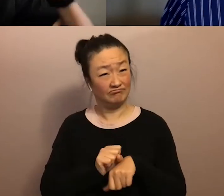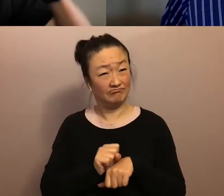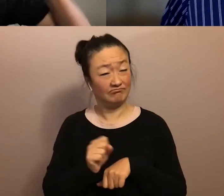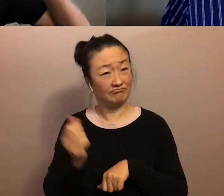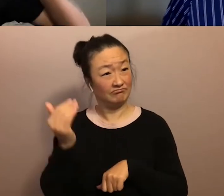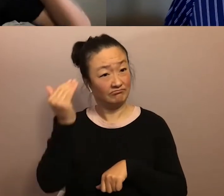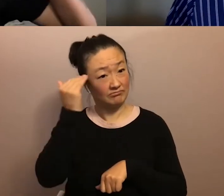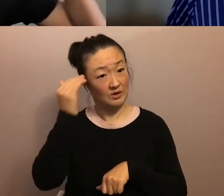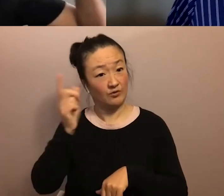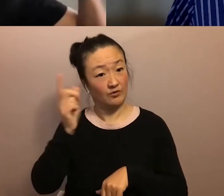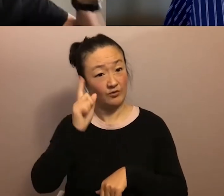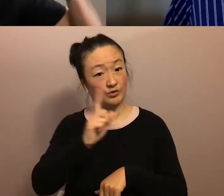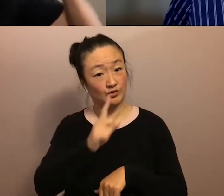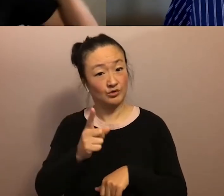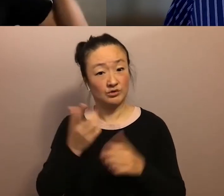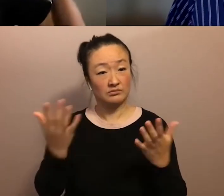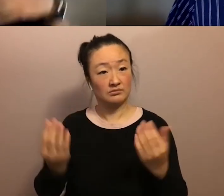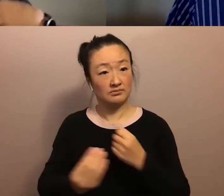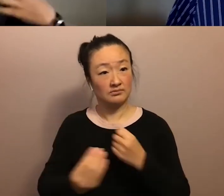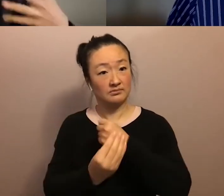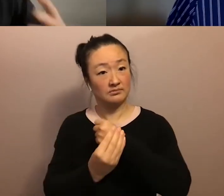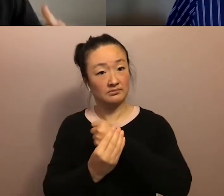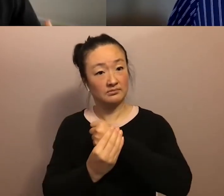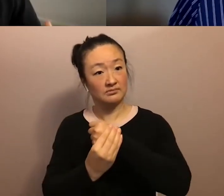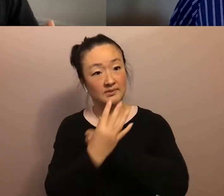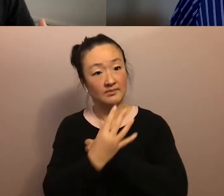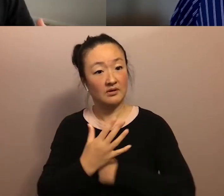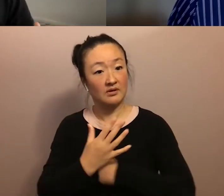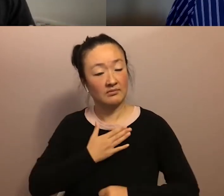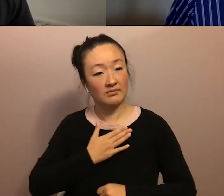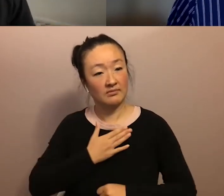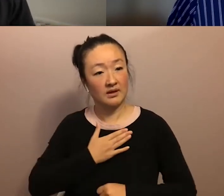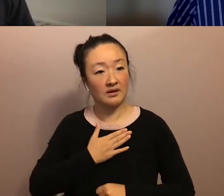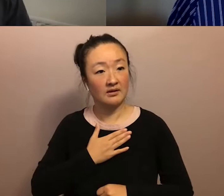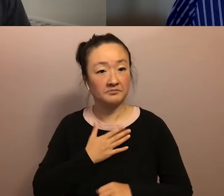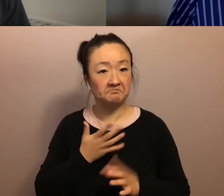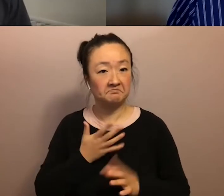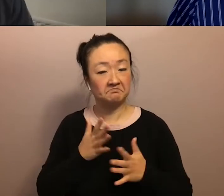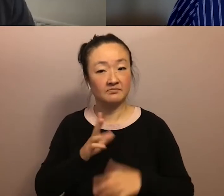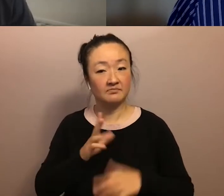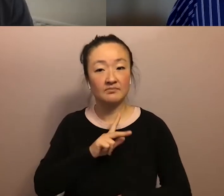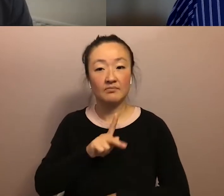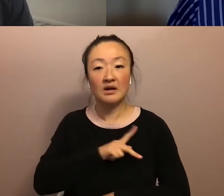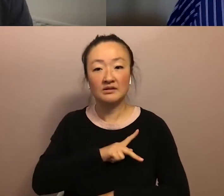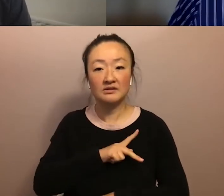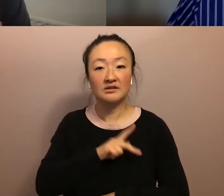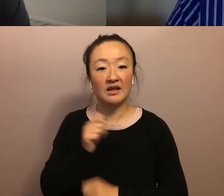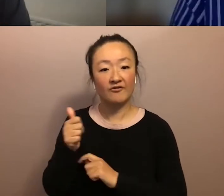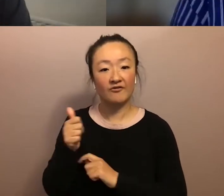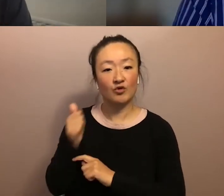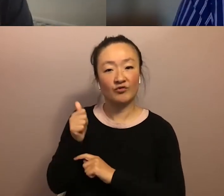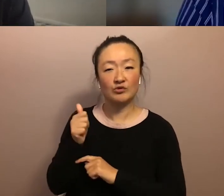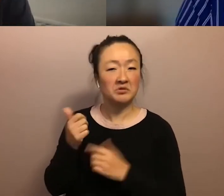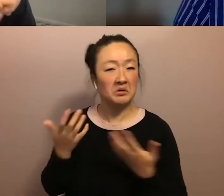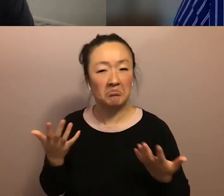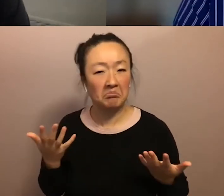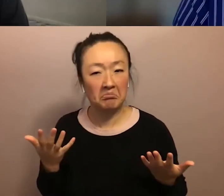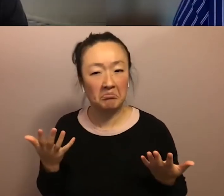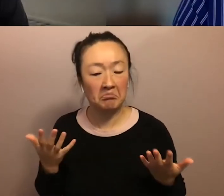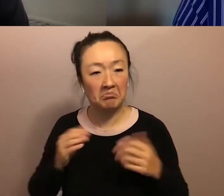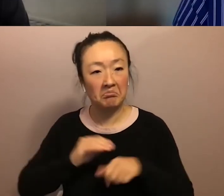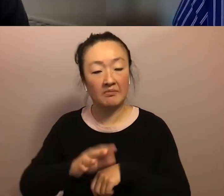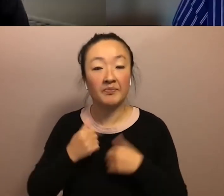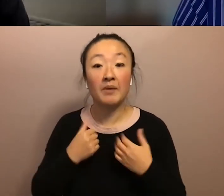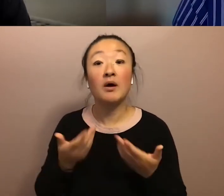what has inspired my kind of, um, personality of refusal more. But I, but I, what I can say